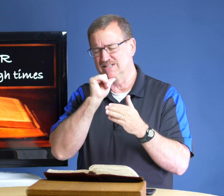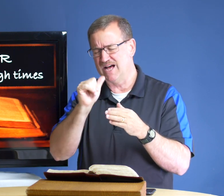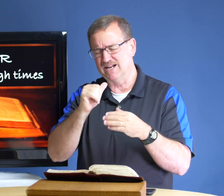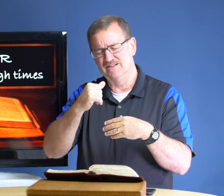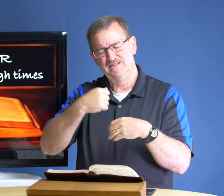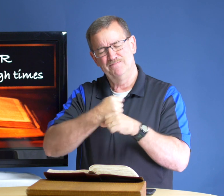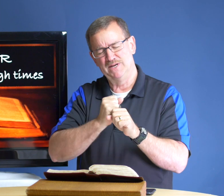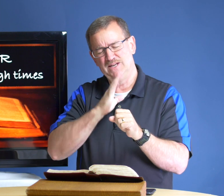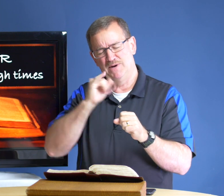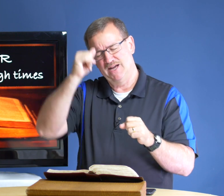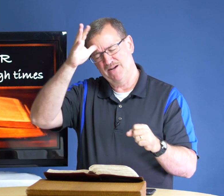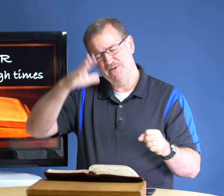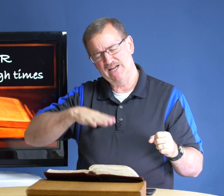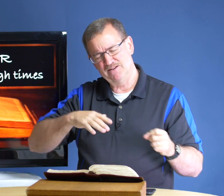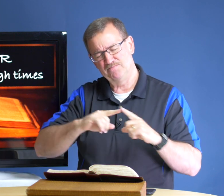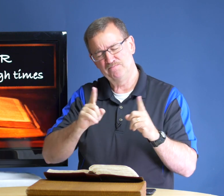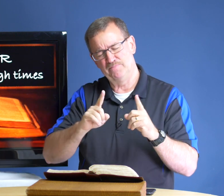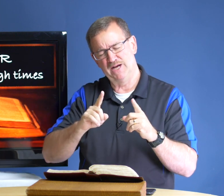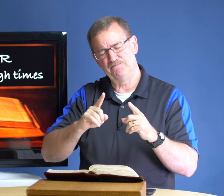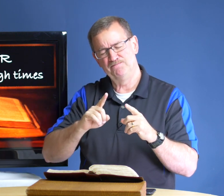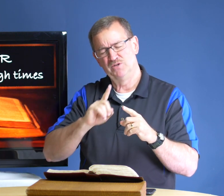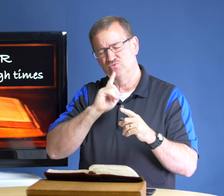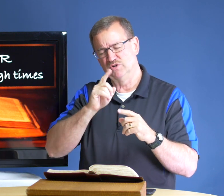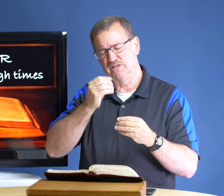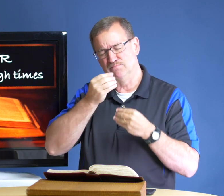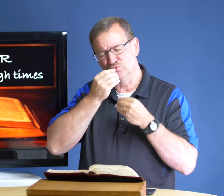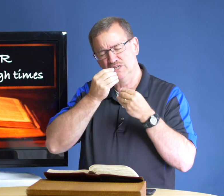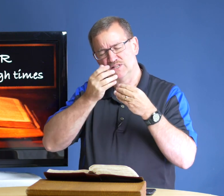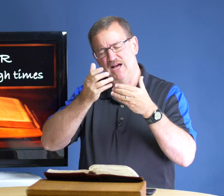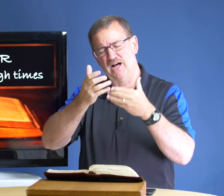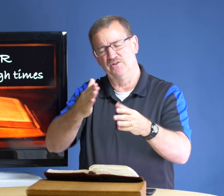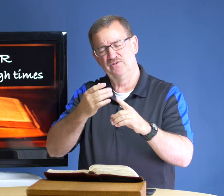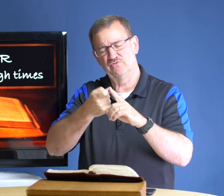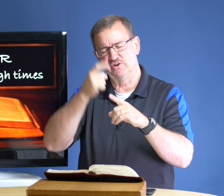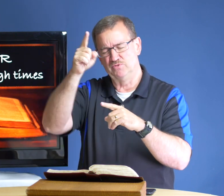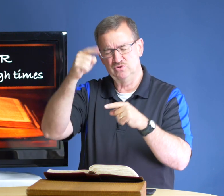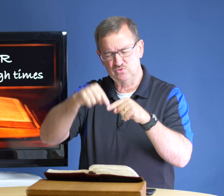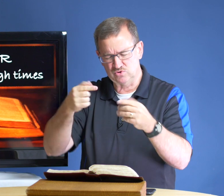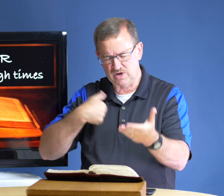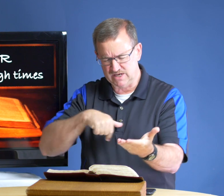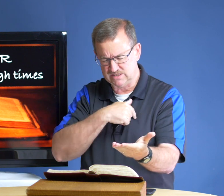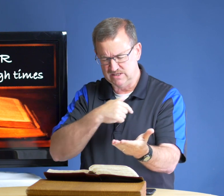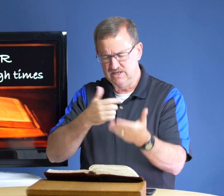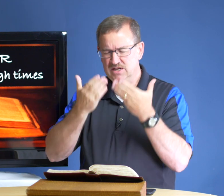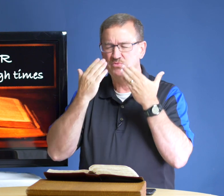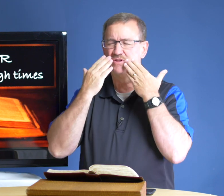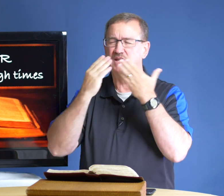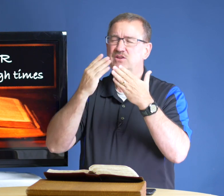not made by a man but really breathed out from you to us we thank